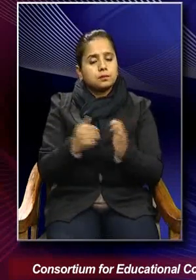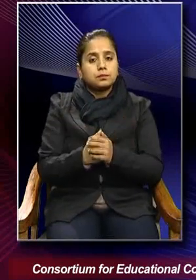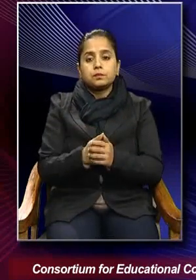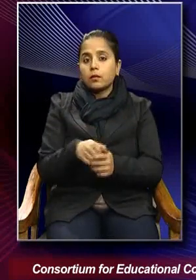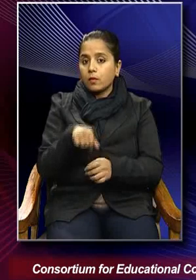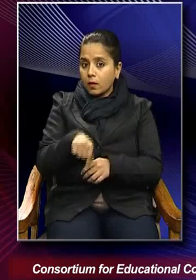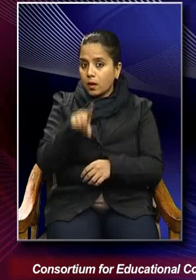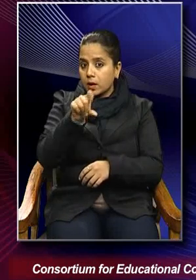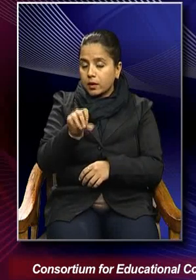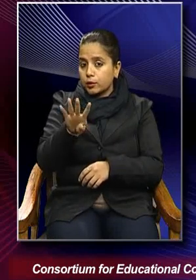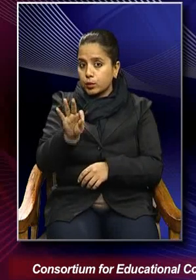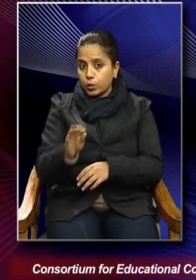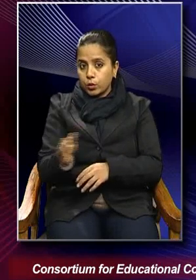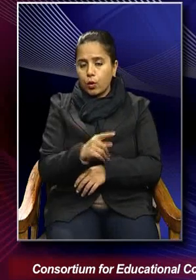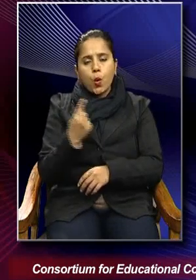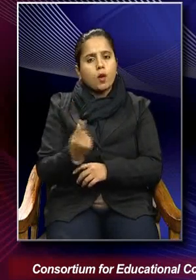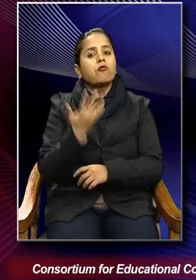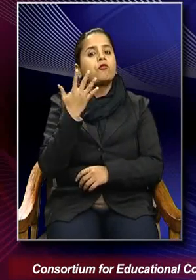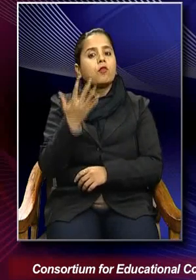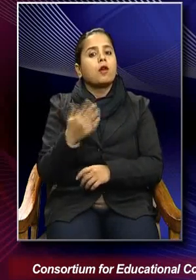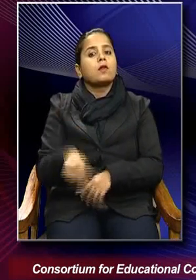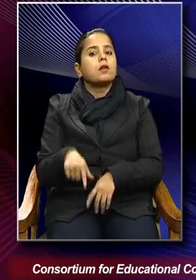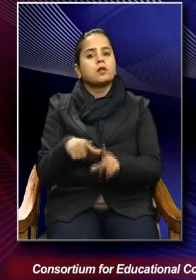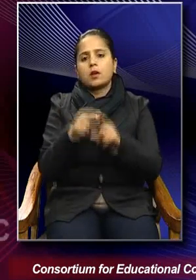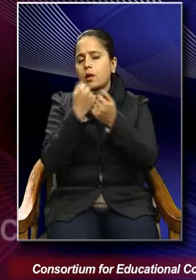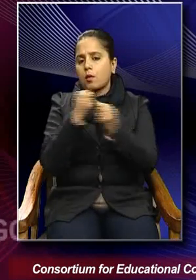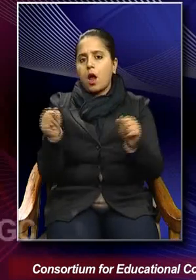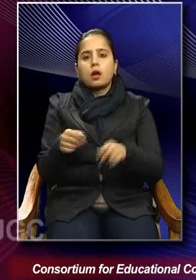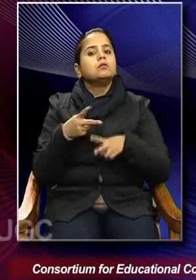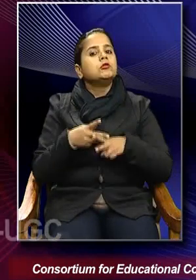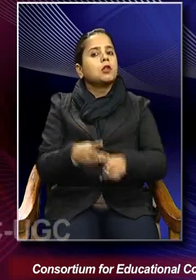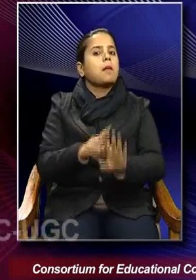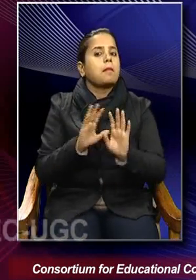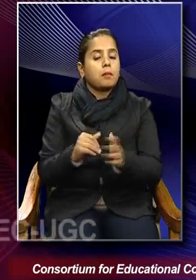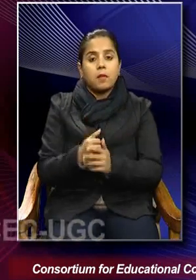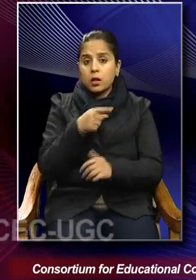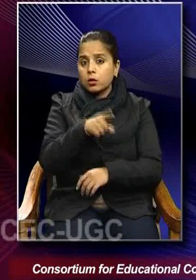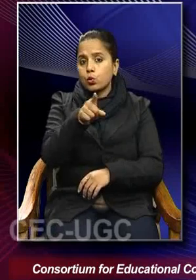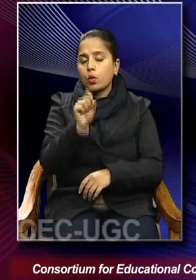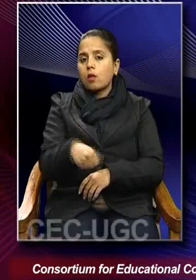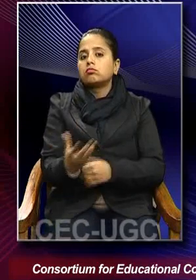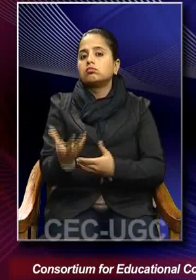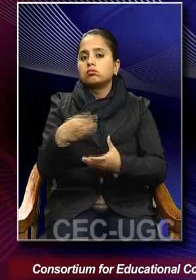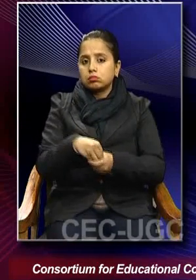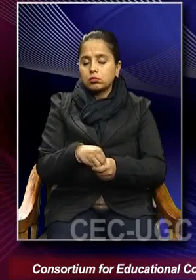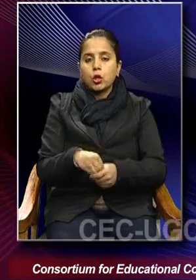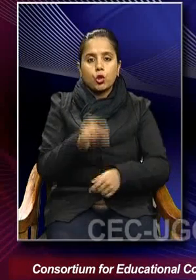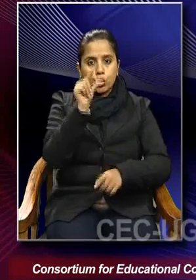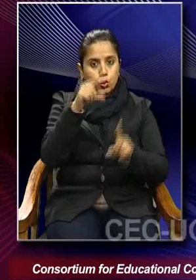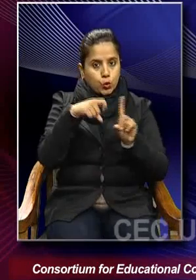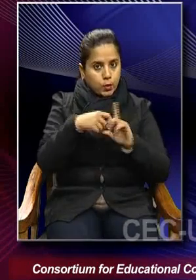in 1940, only five democracies remained intact, and in this, you can include the UK,